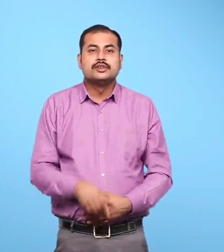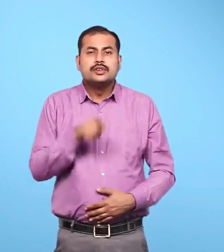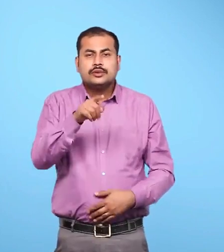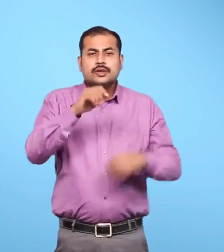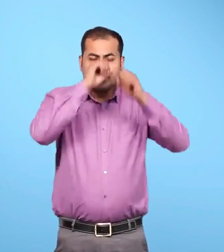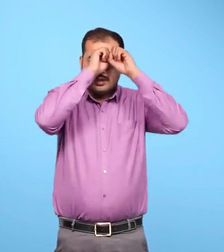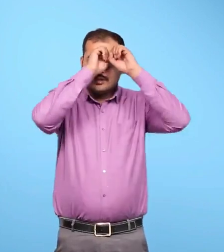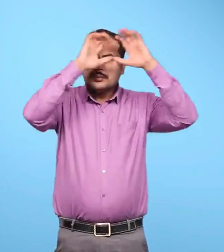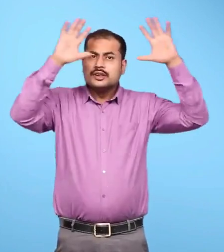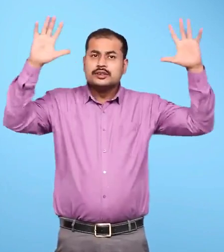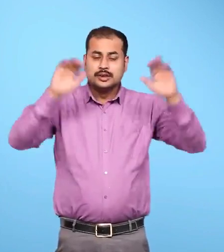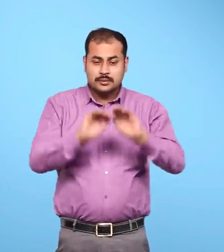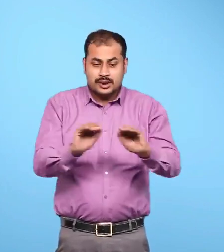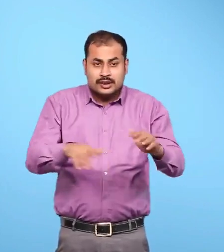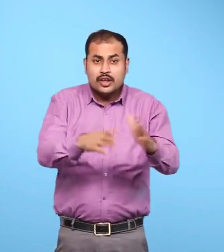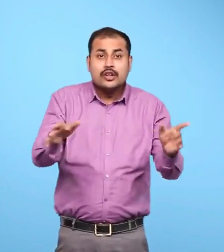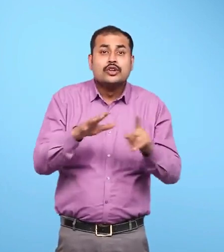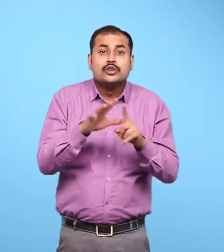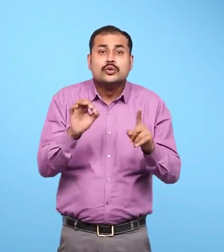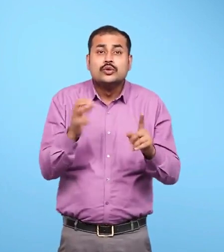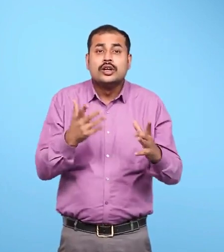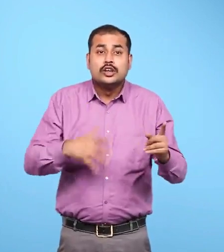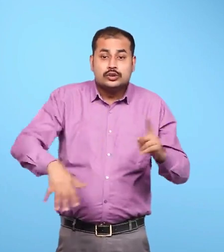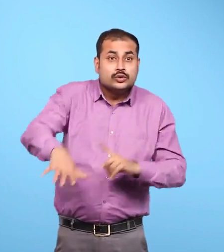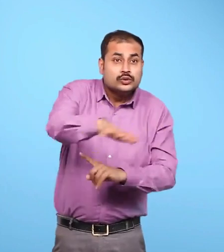Imagine what the children will do in the playground tomorrow.